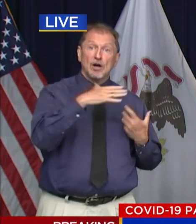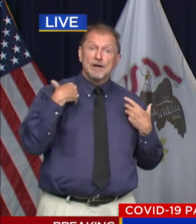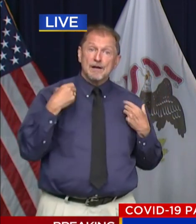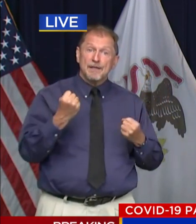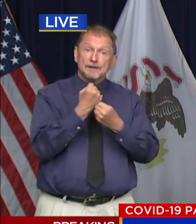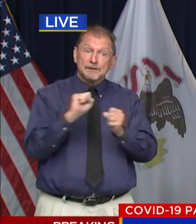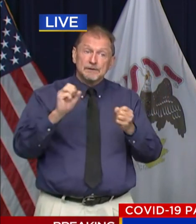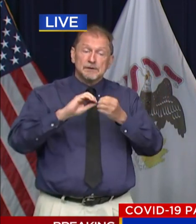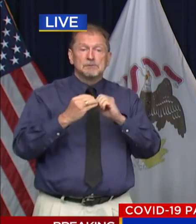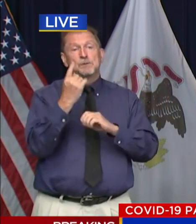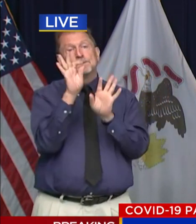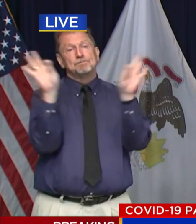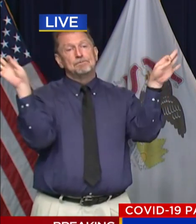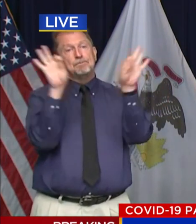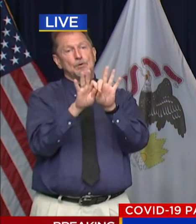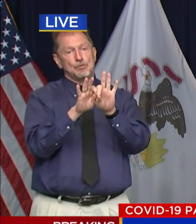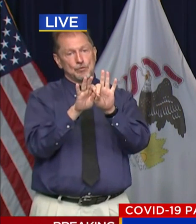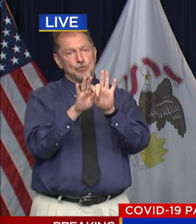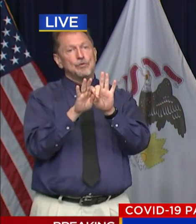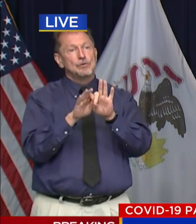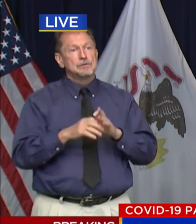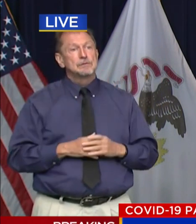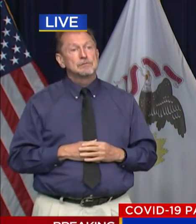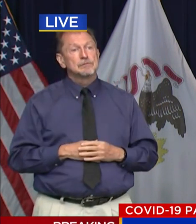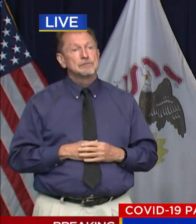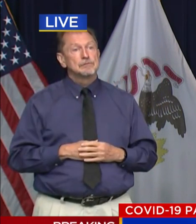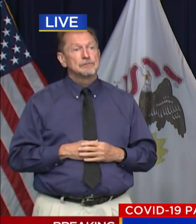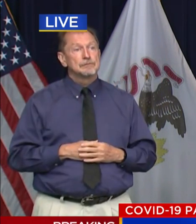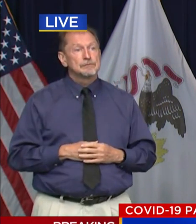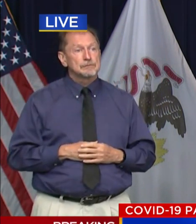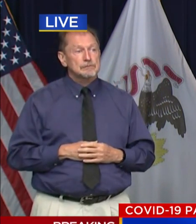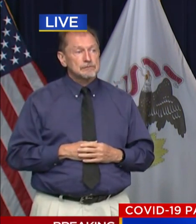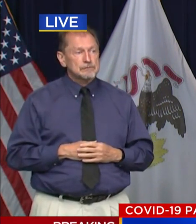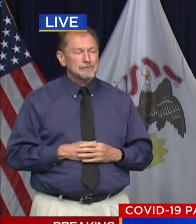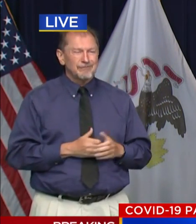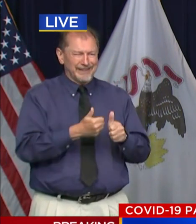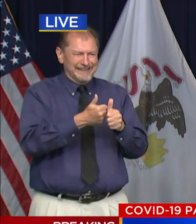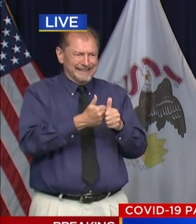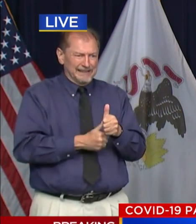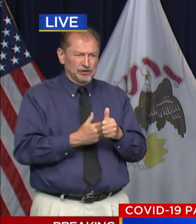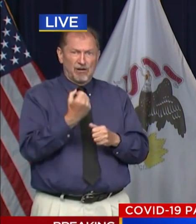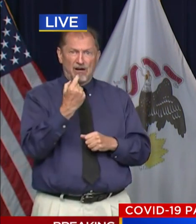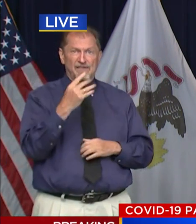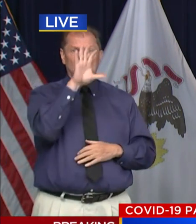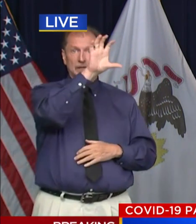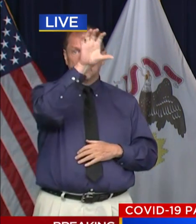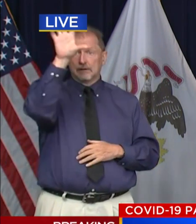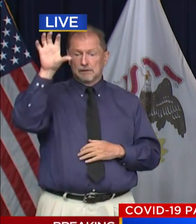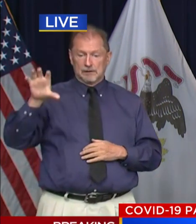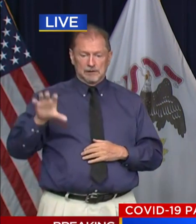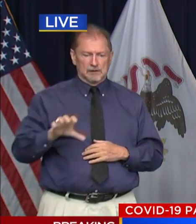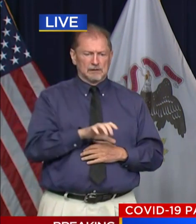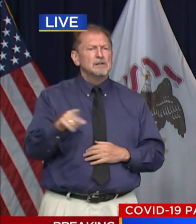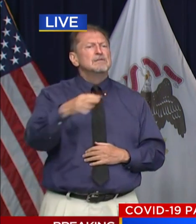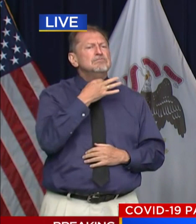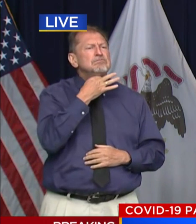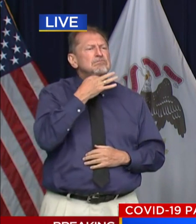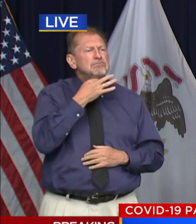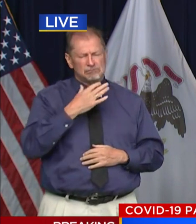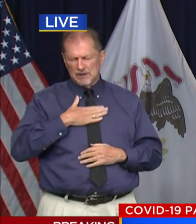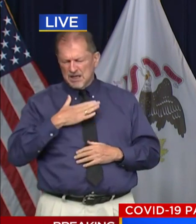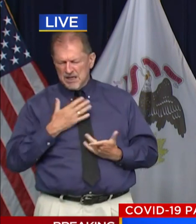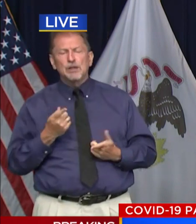paramount consideration. How each region is doing is available every day on the